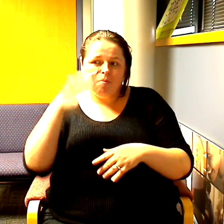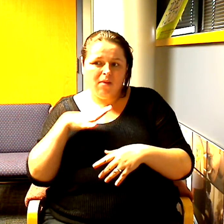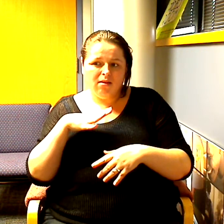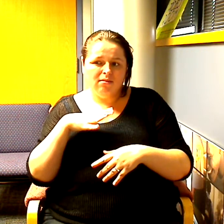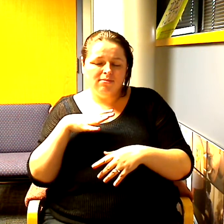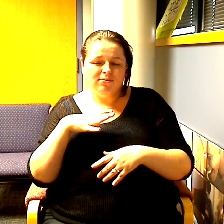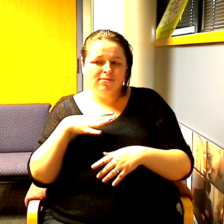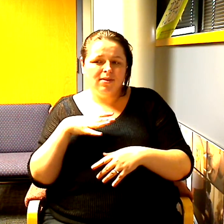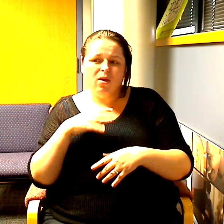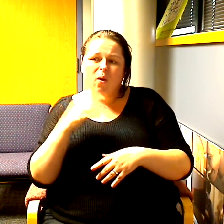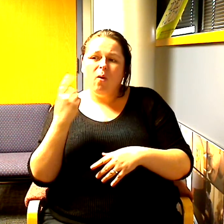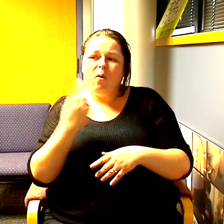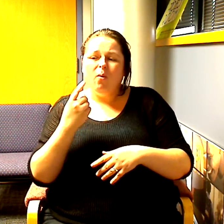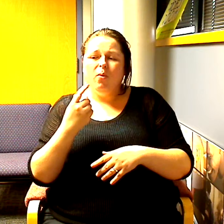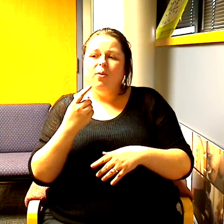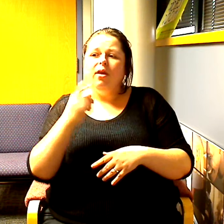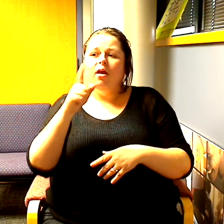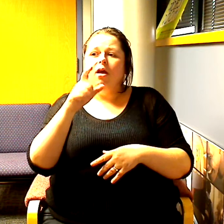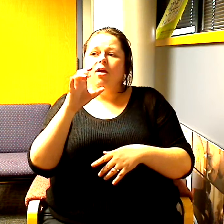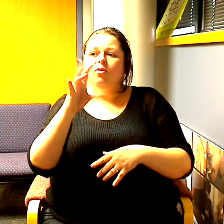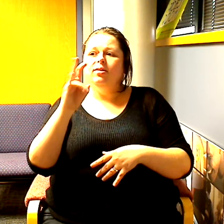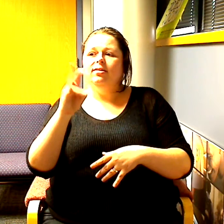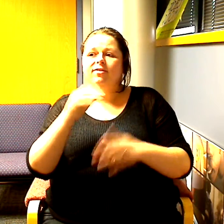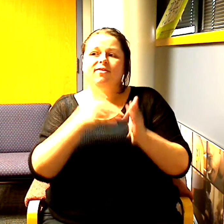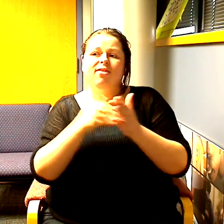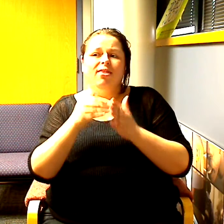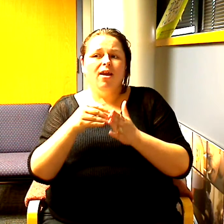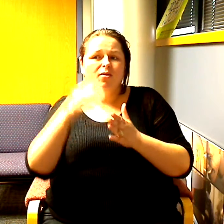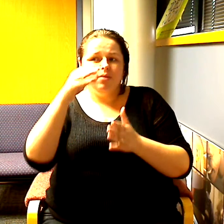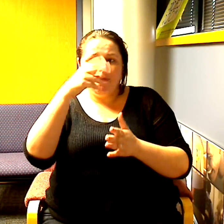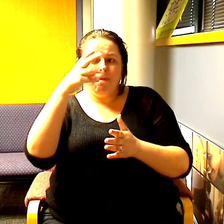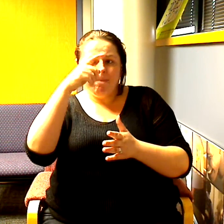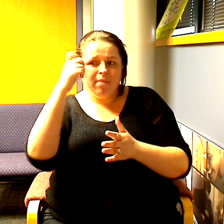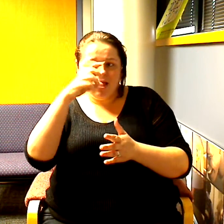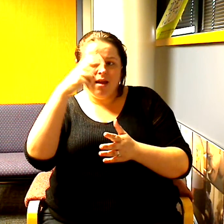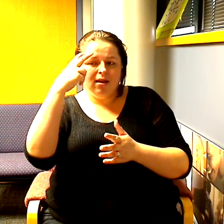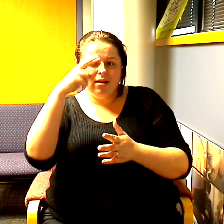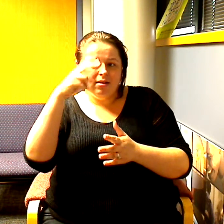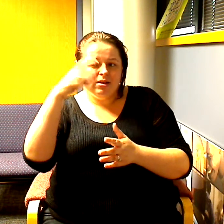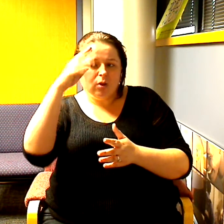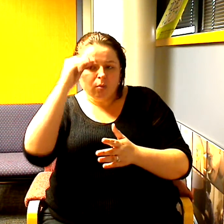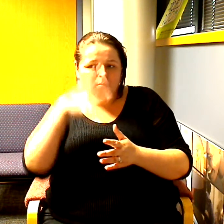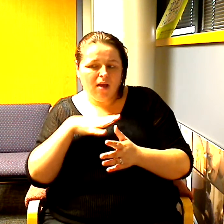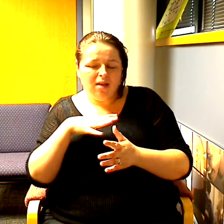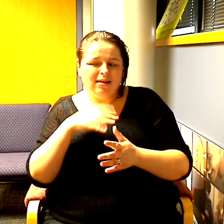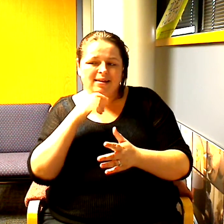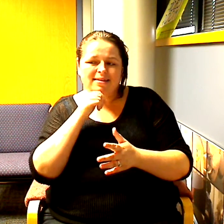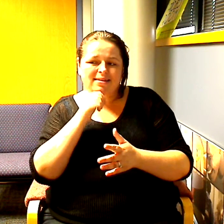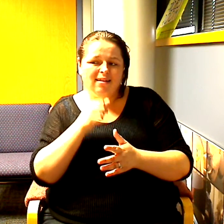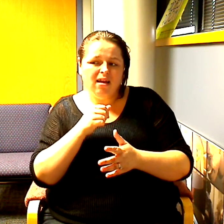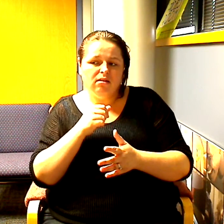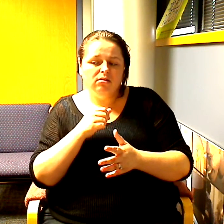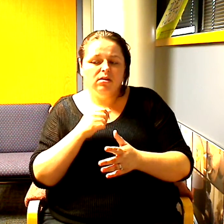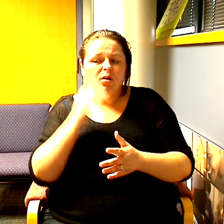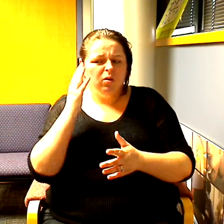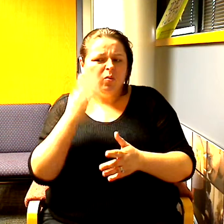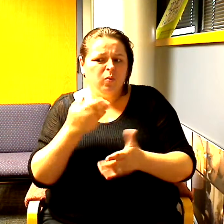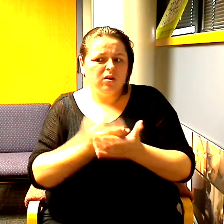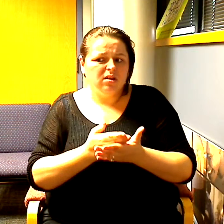,000 young black and Latino men in New York so for them it's not a question of will I get stopped but how many times will I get stopped when will I get stopped when I was